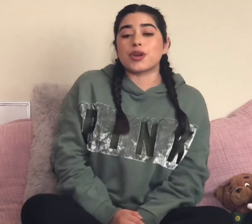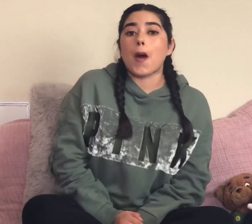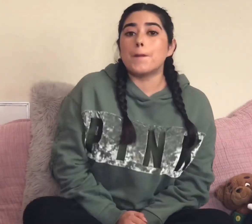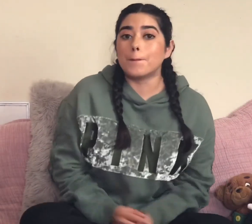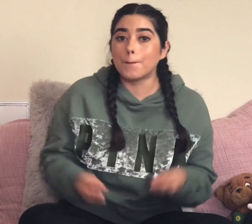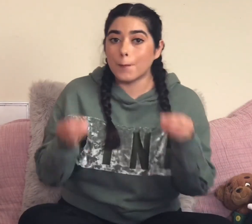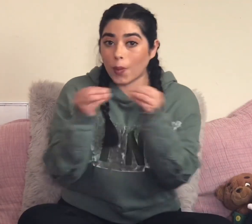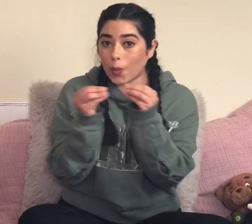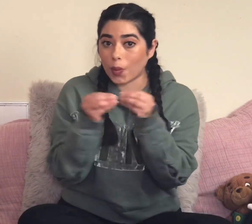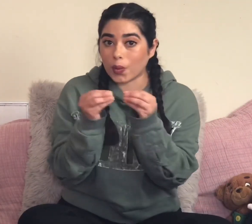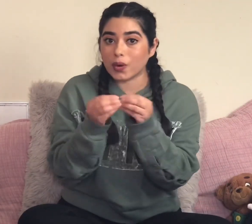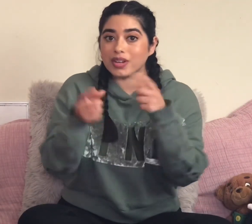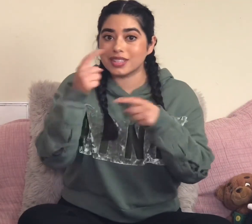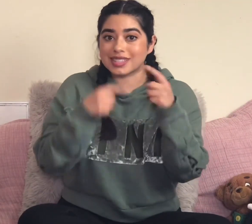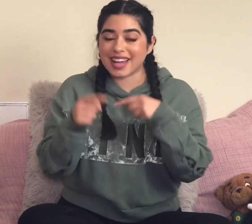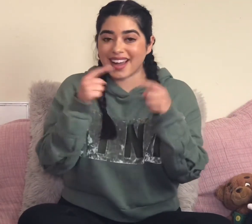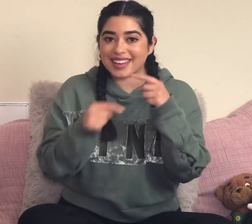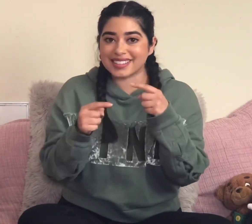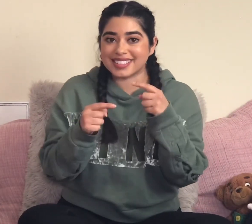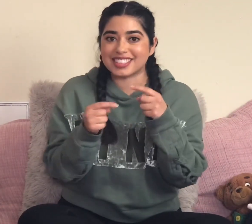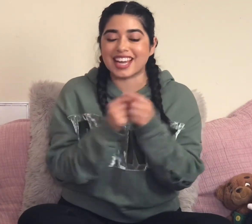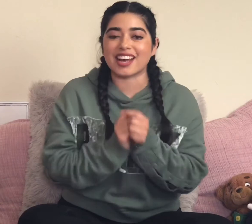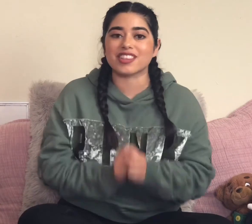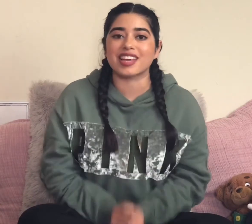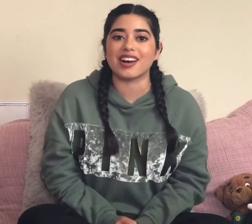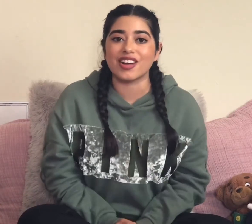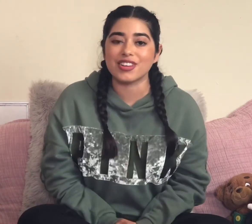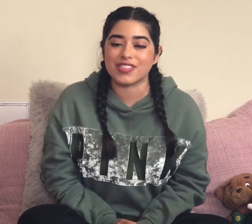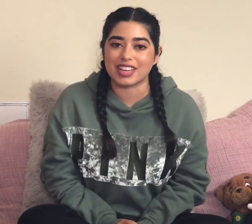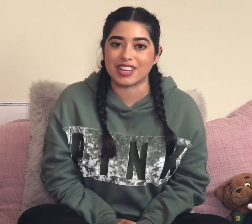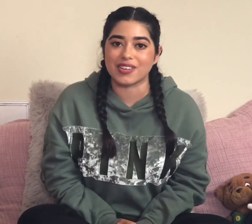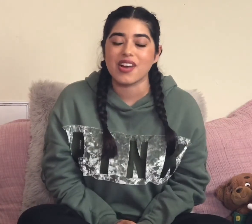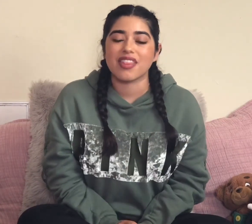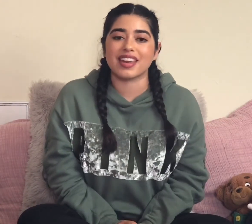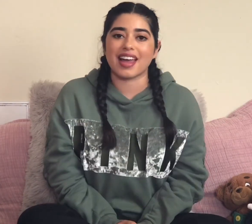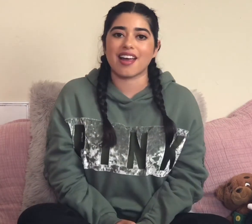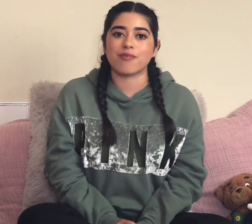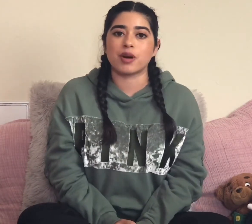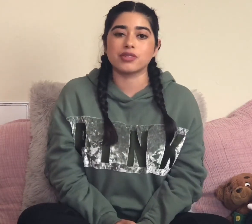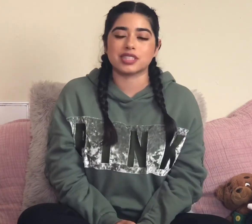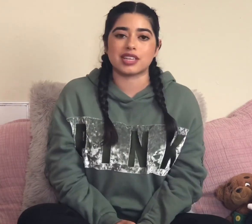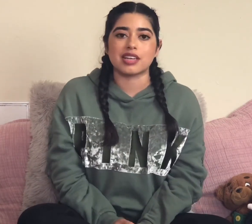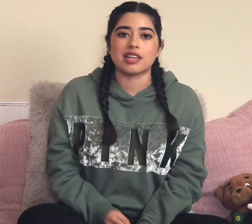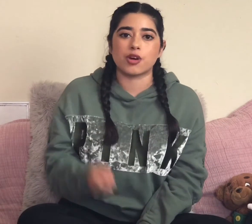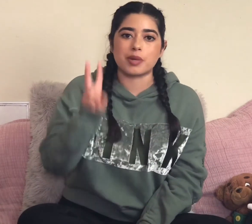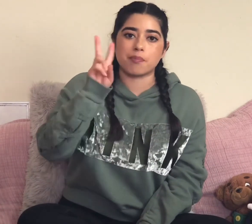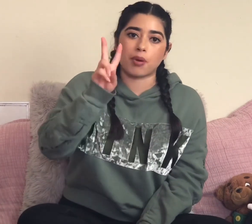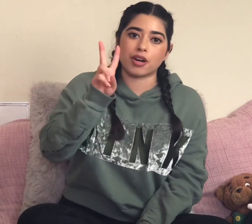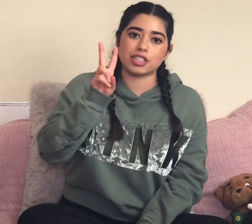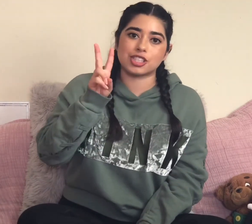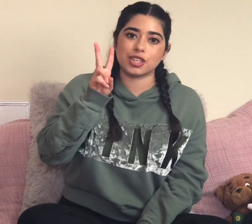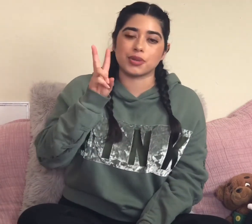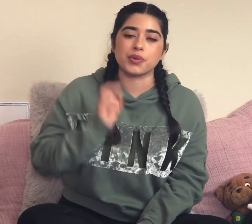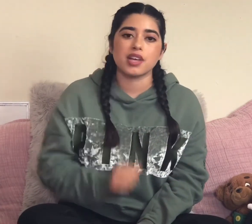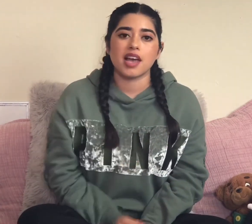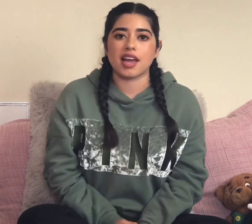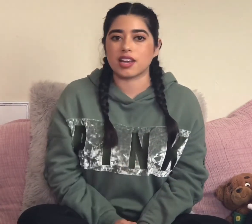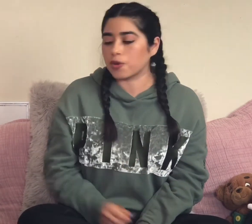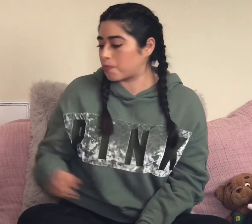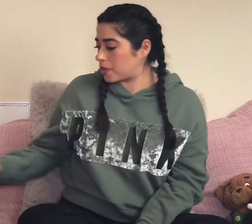more signs, check out the other video that I have posted. It will be part 2 and it will be